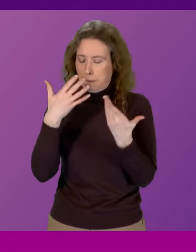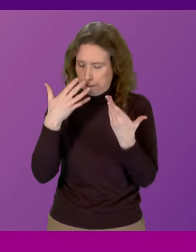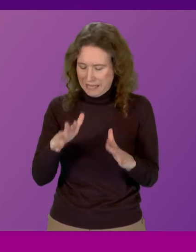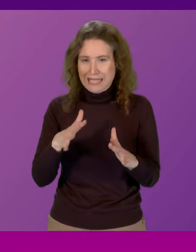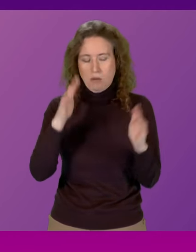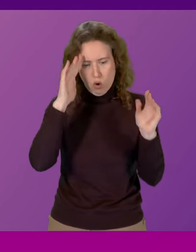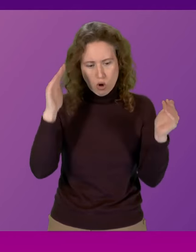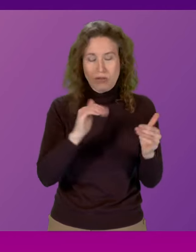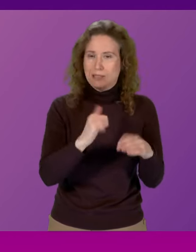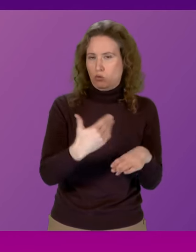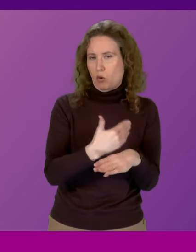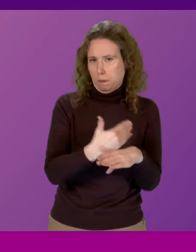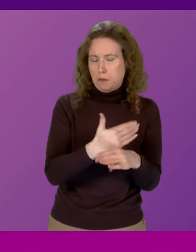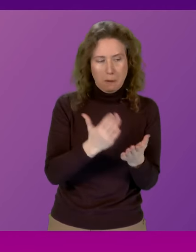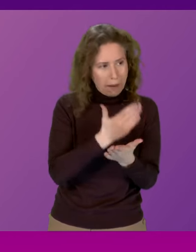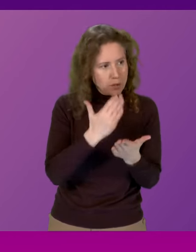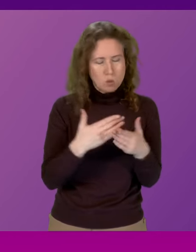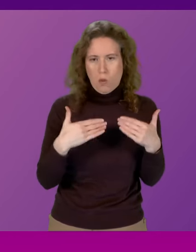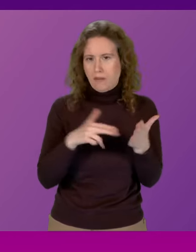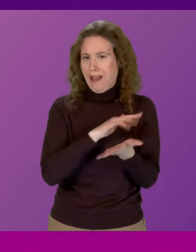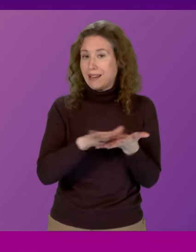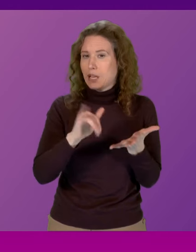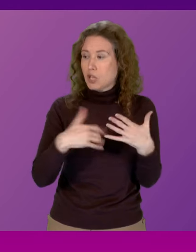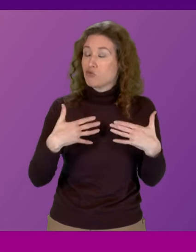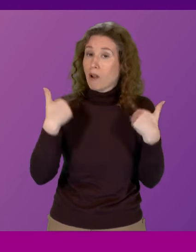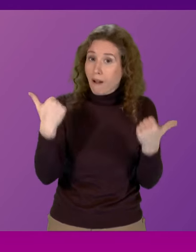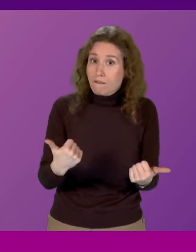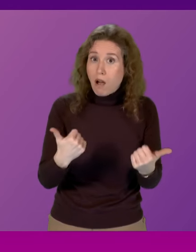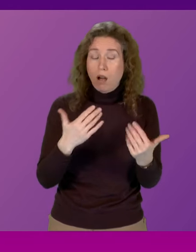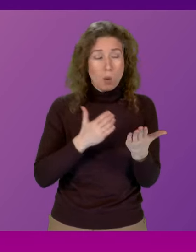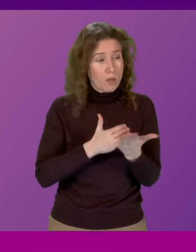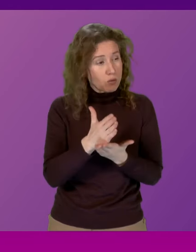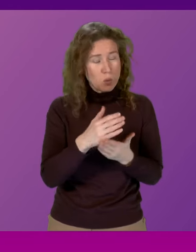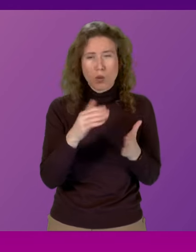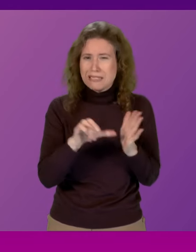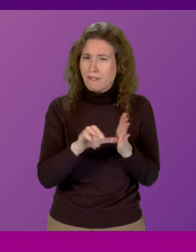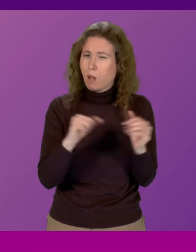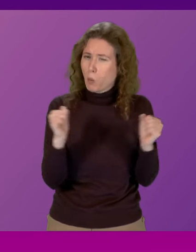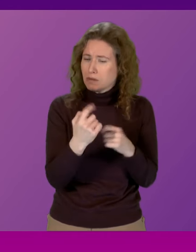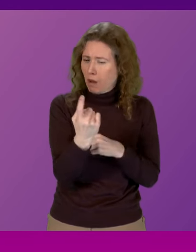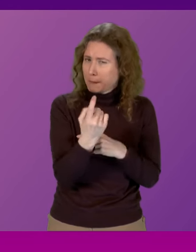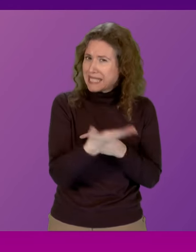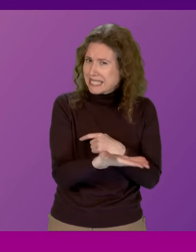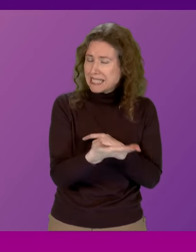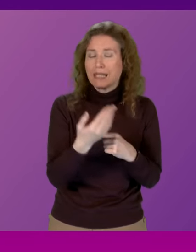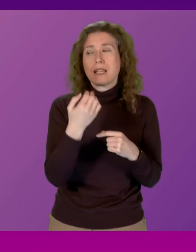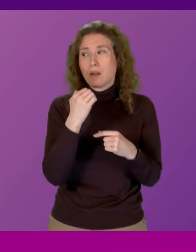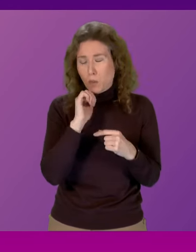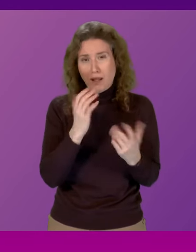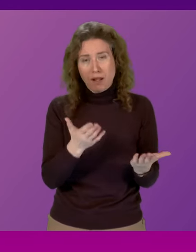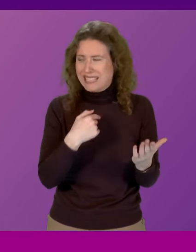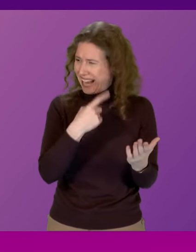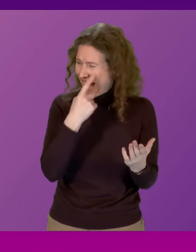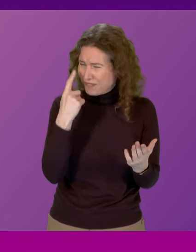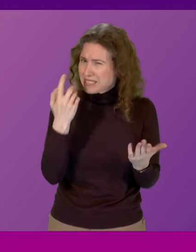concentrating on ensuring that our NHS recovers through the course of what will be one of the most challenging winters it has faced. That's